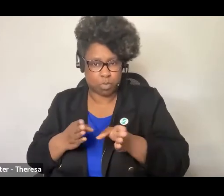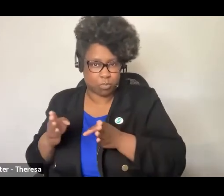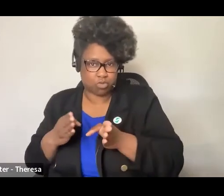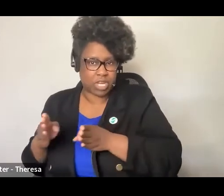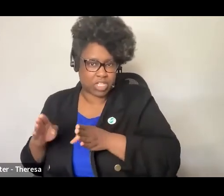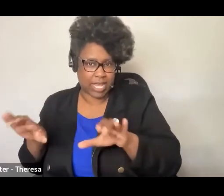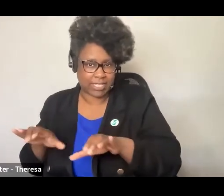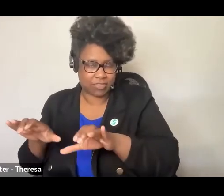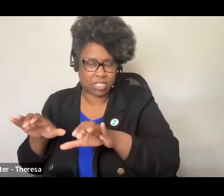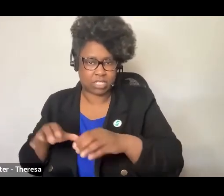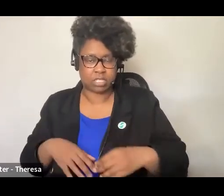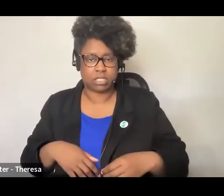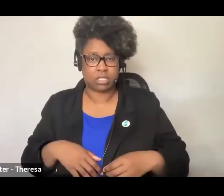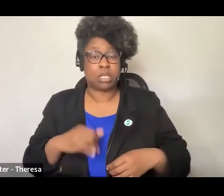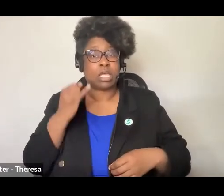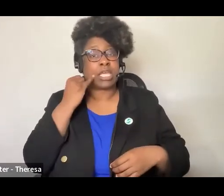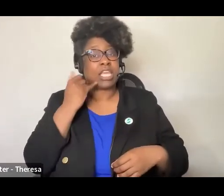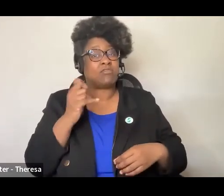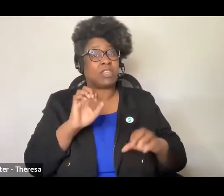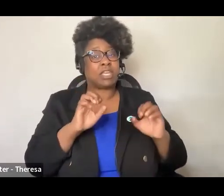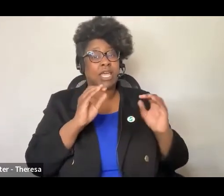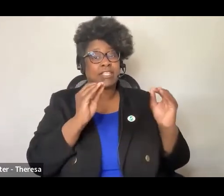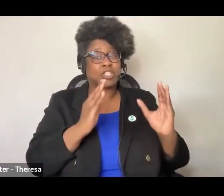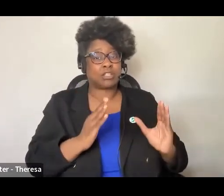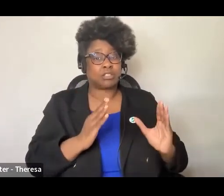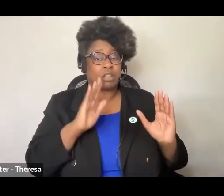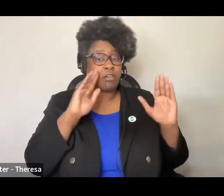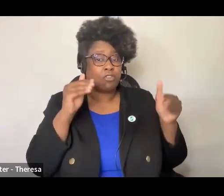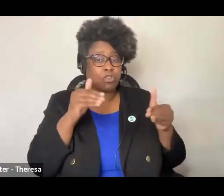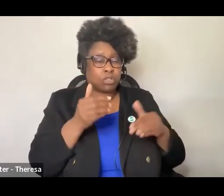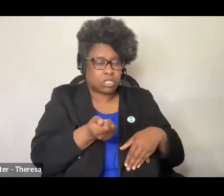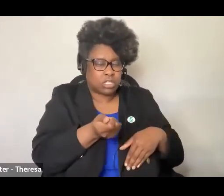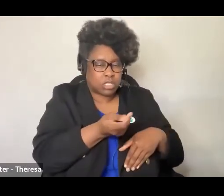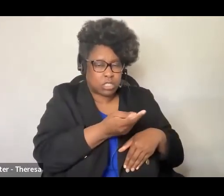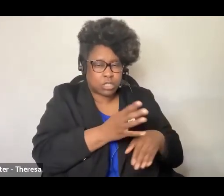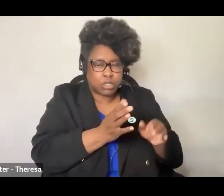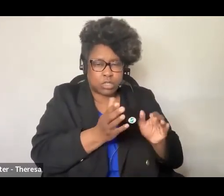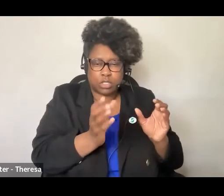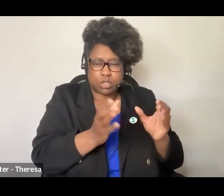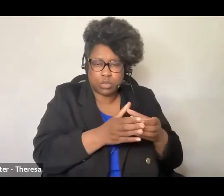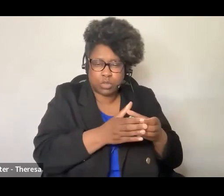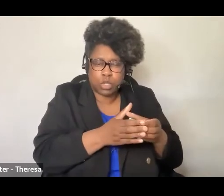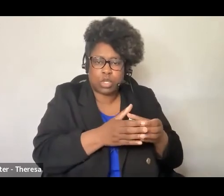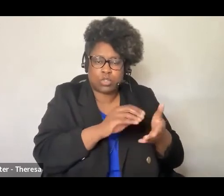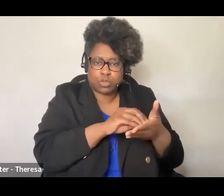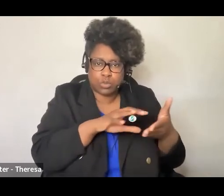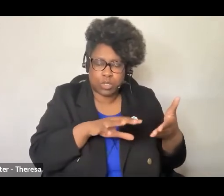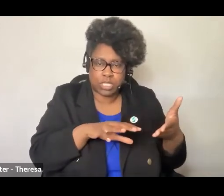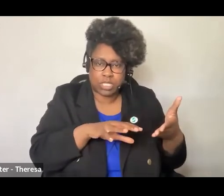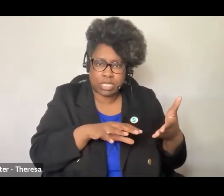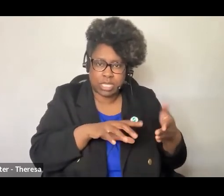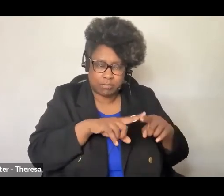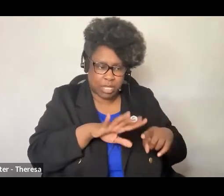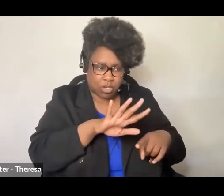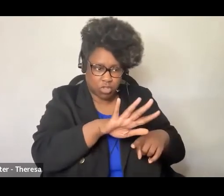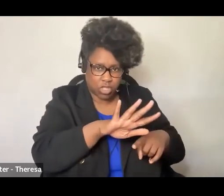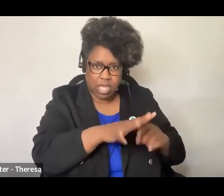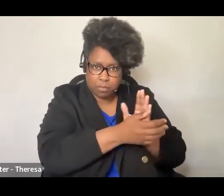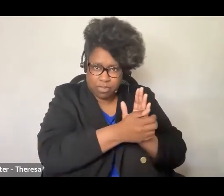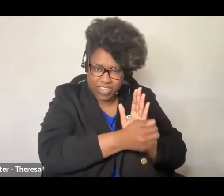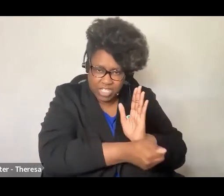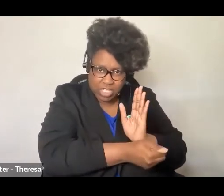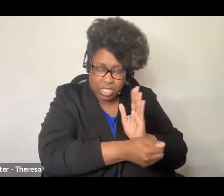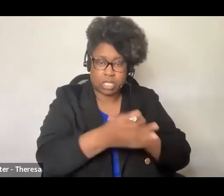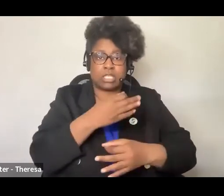When educators focus their data use efforts on a small number of students on the cusp of proficiency markers, rather than focusing on